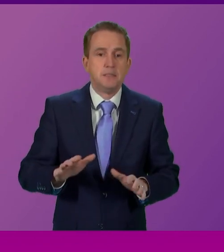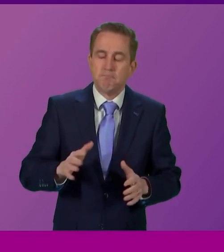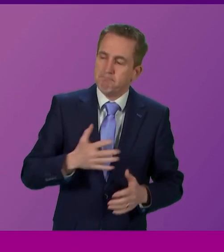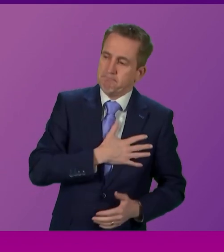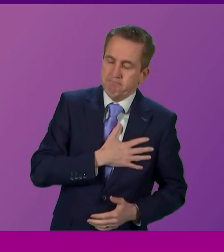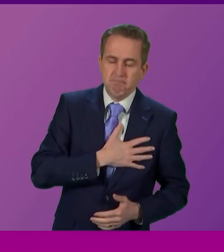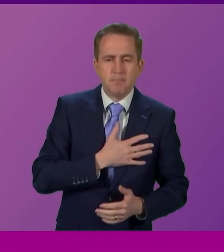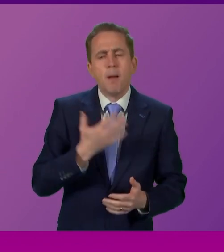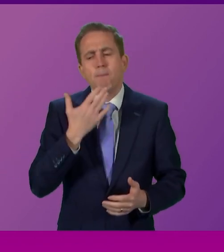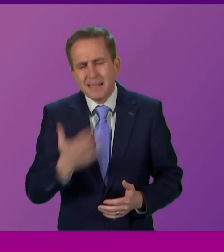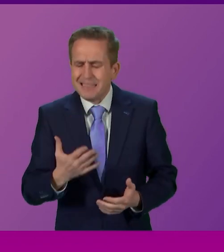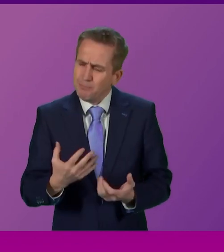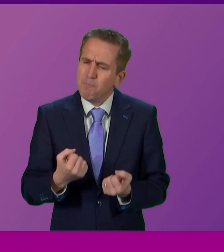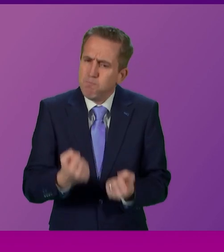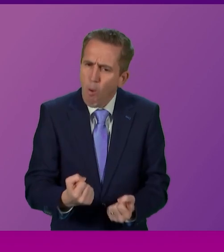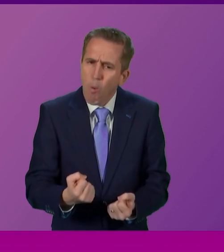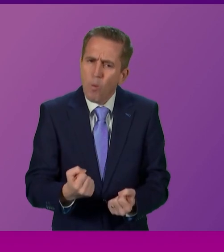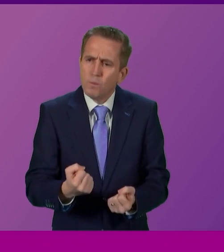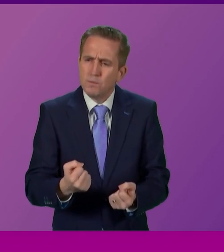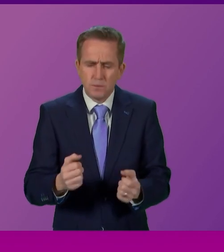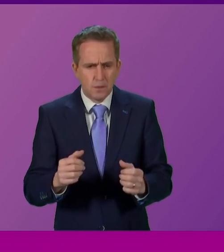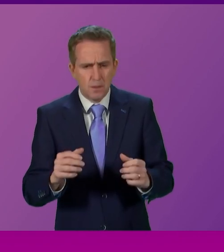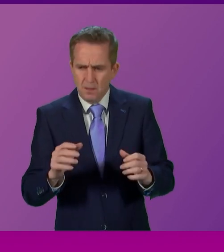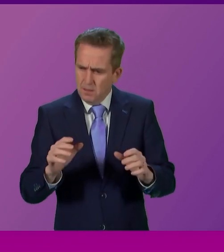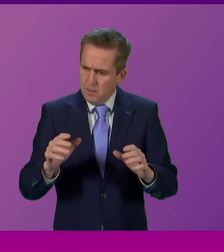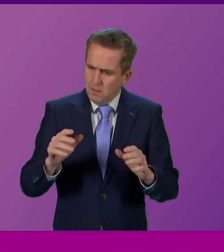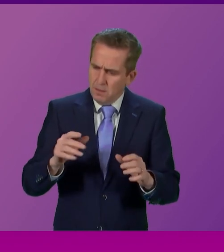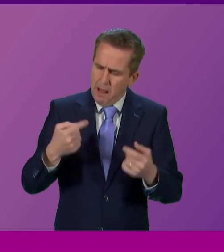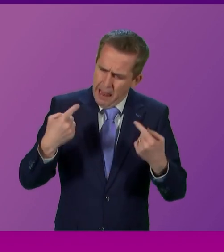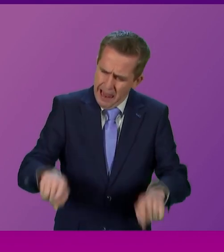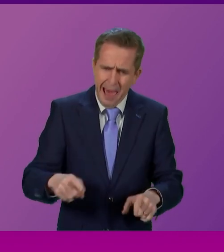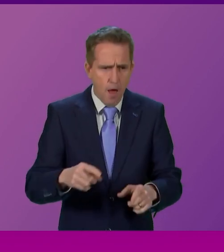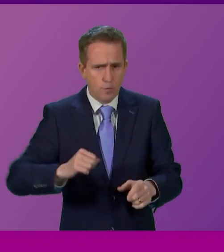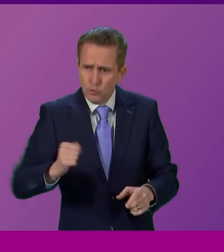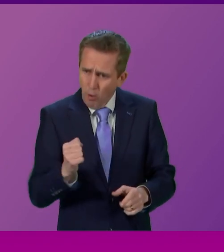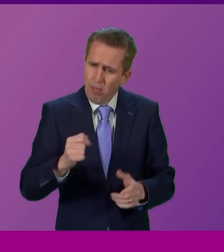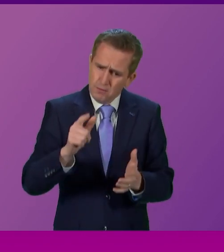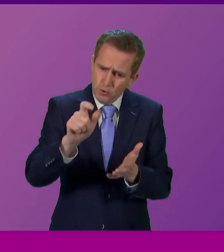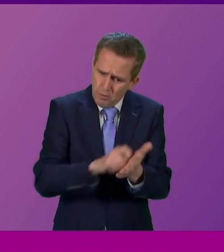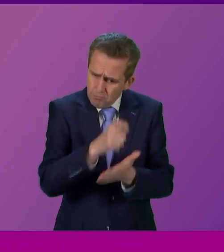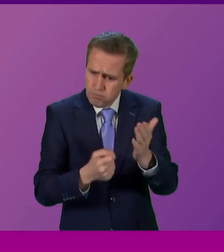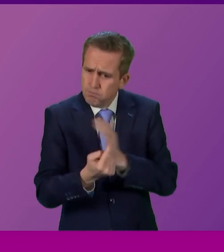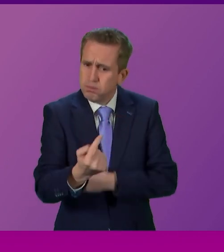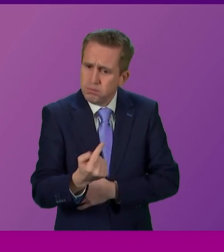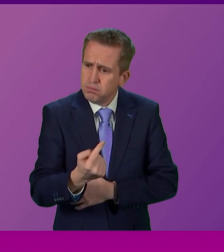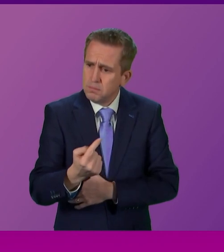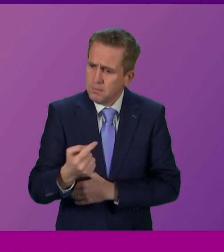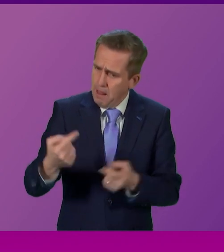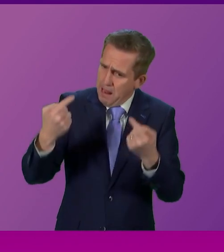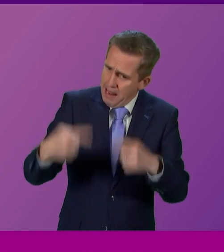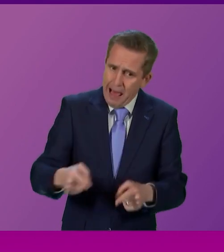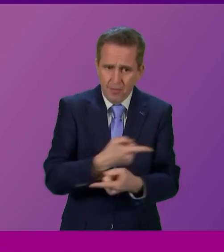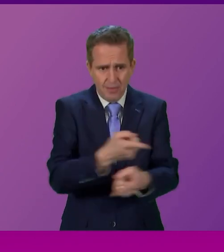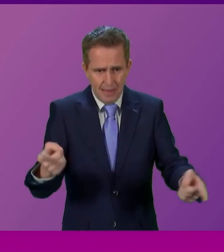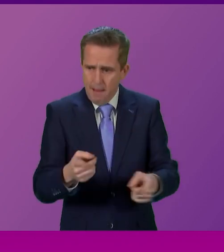have some integrity and be bold. Stop standing in the way of democracy and be brave in your convictions. If you are not sure that they are worthy